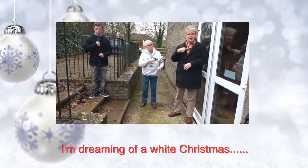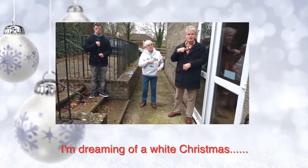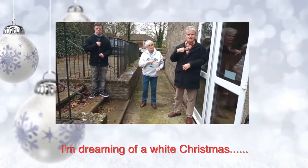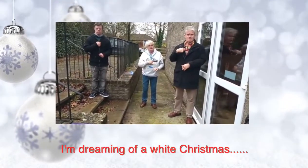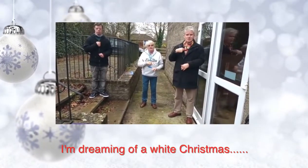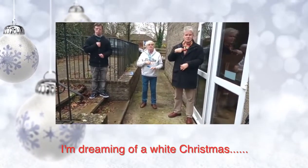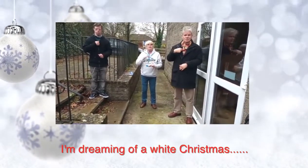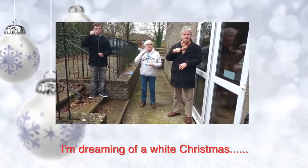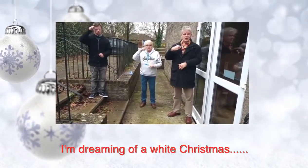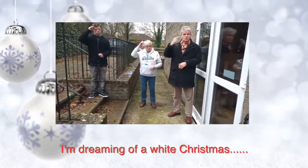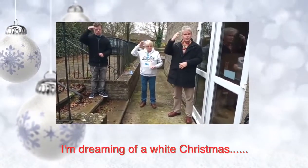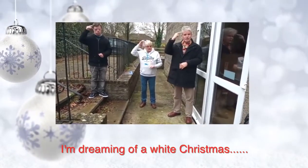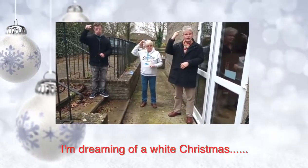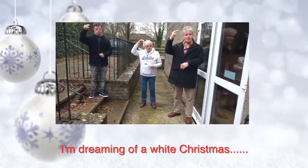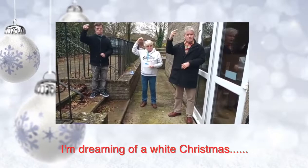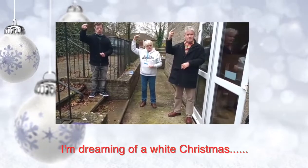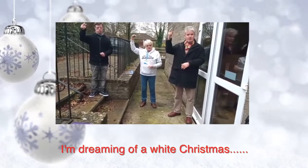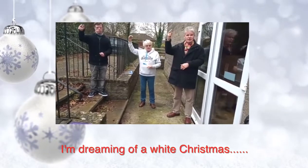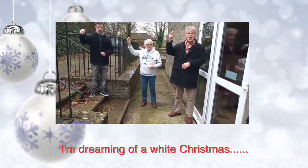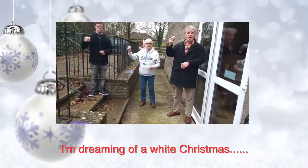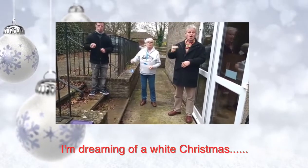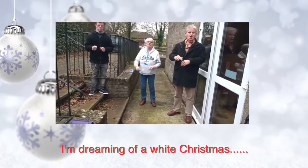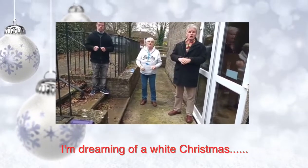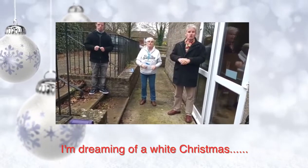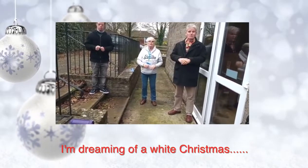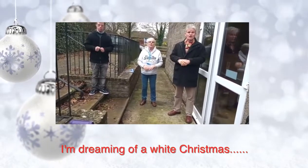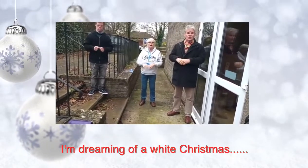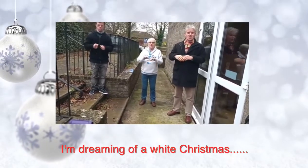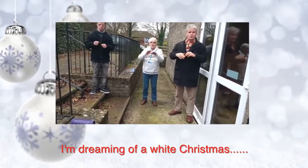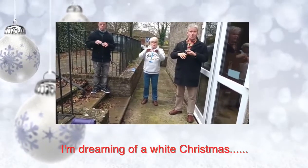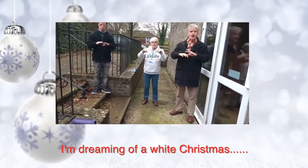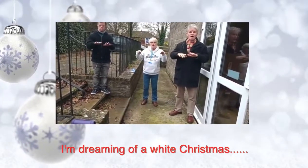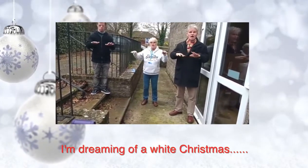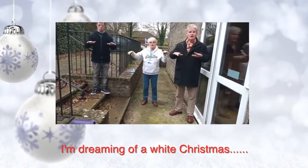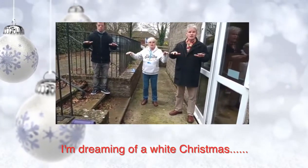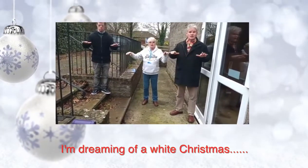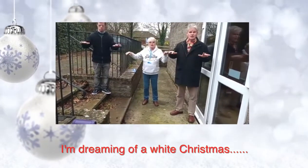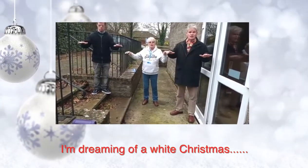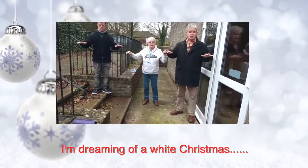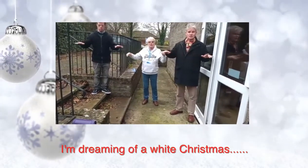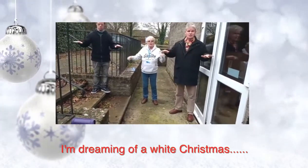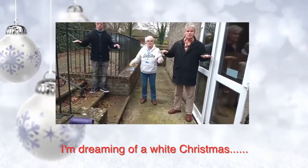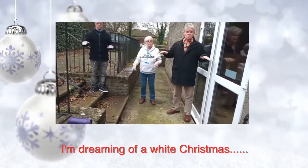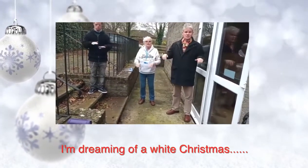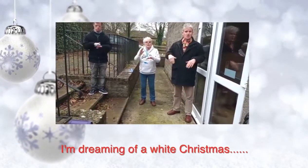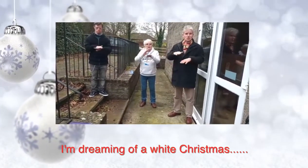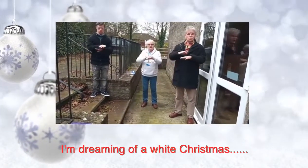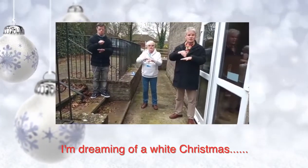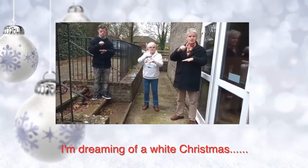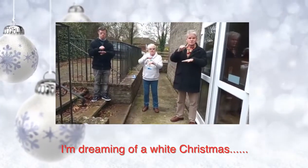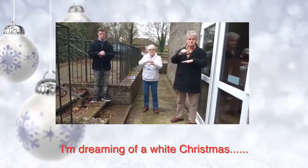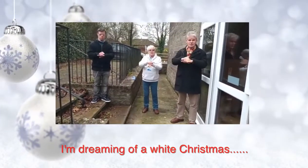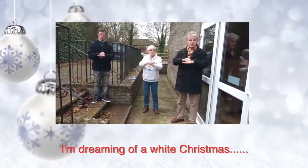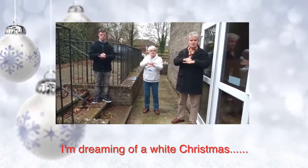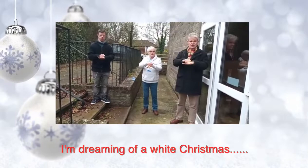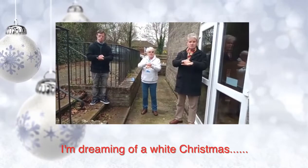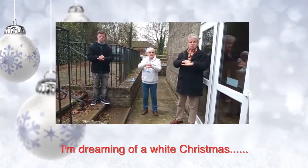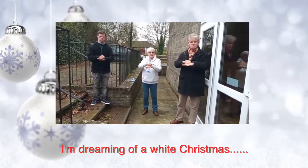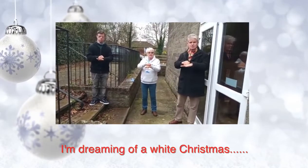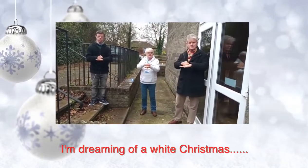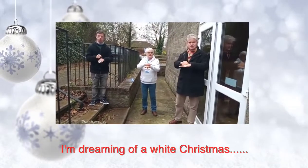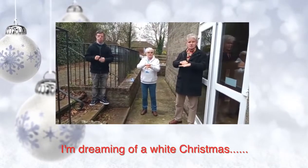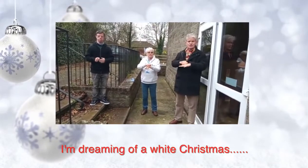I'm dreaming of a white Christmas